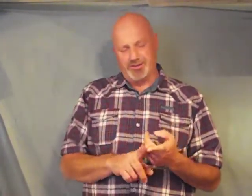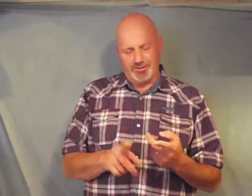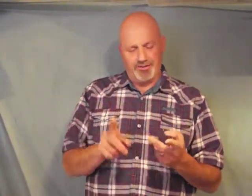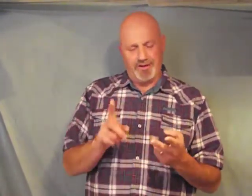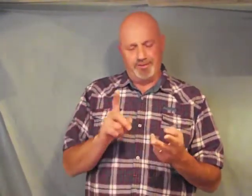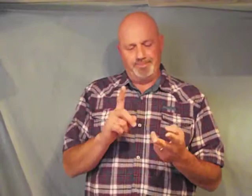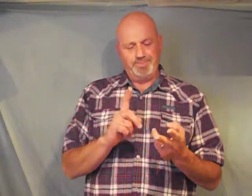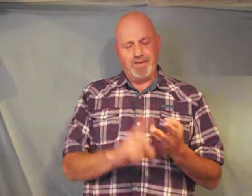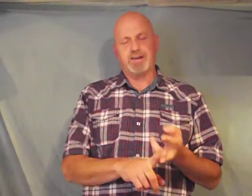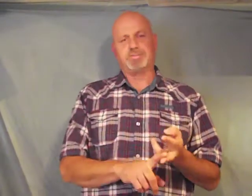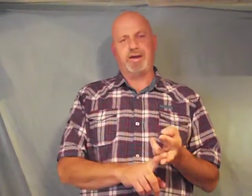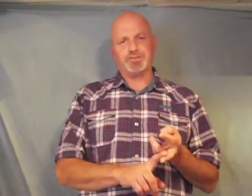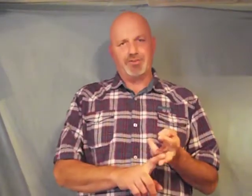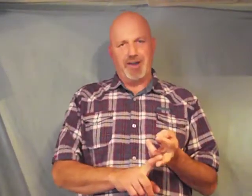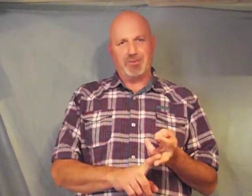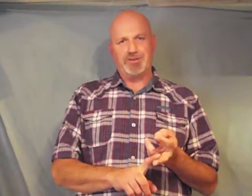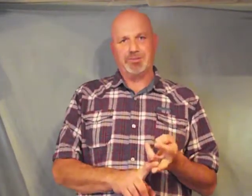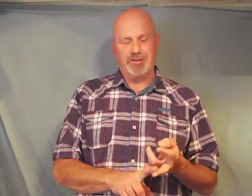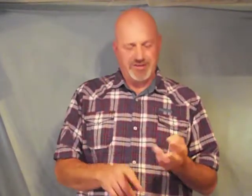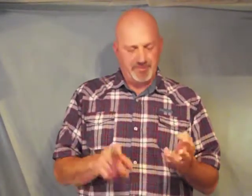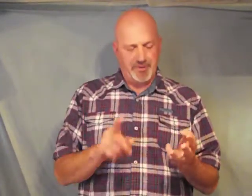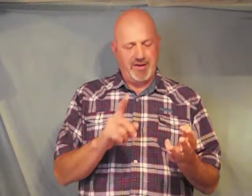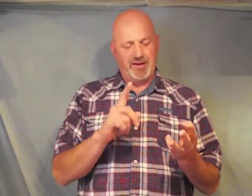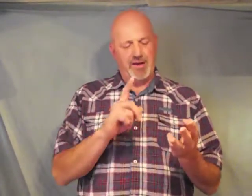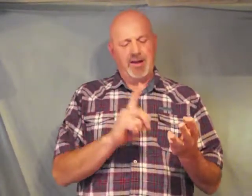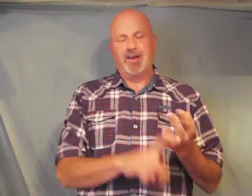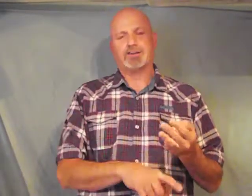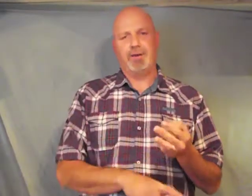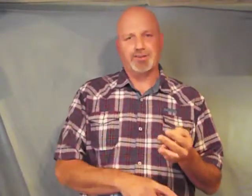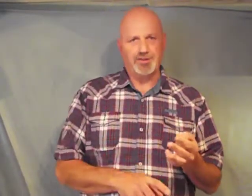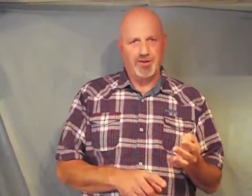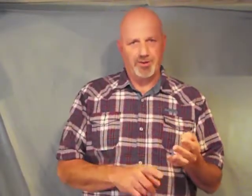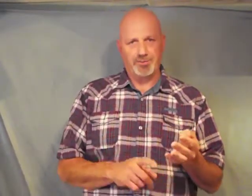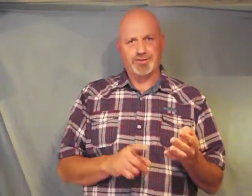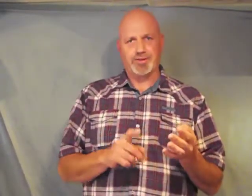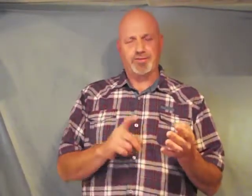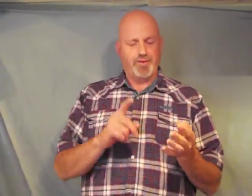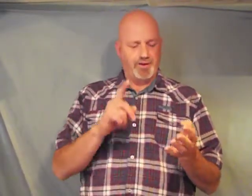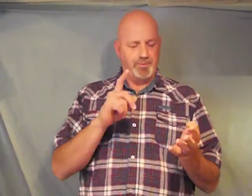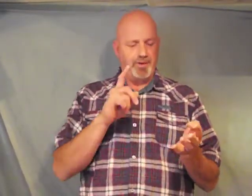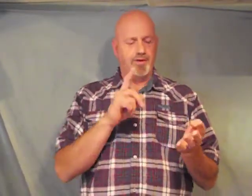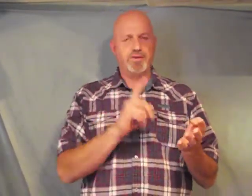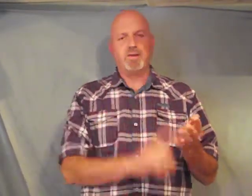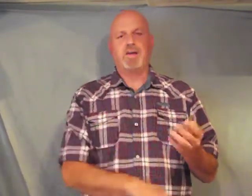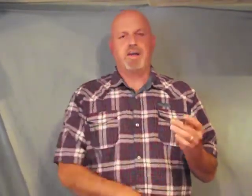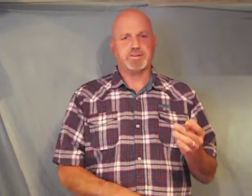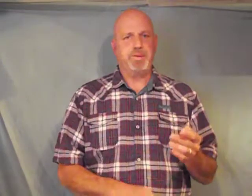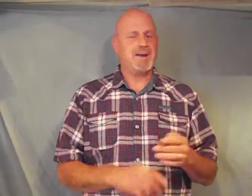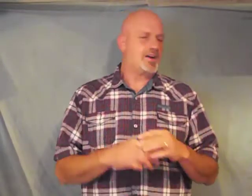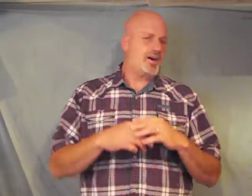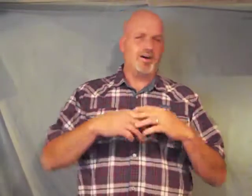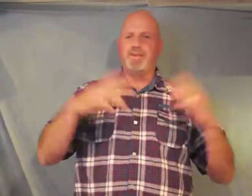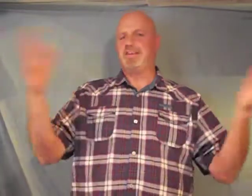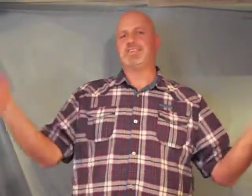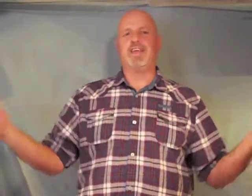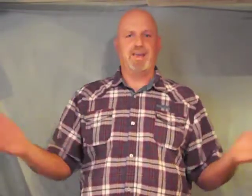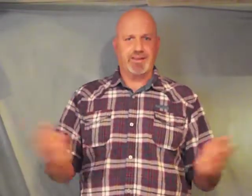to fail expect your families to be separated expect your home to start falling apart expect all these things